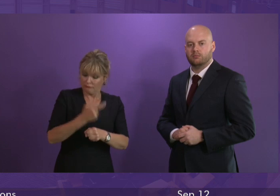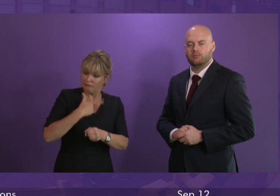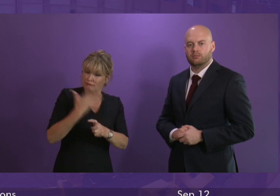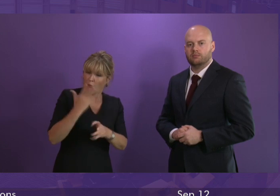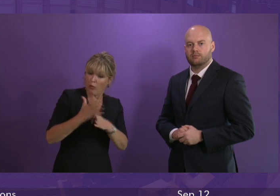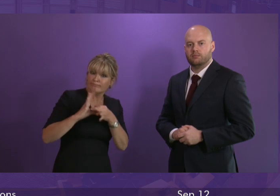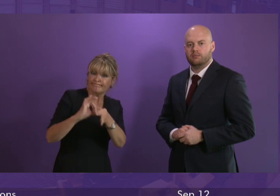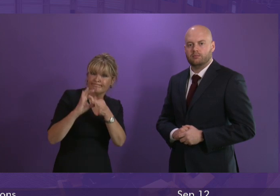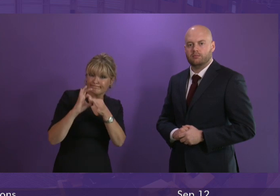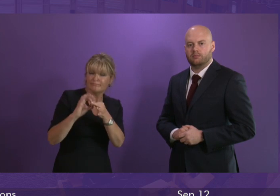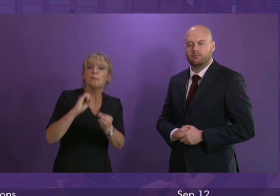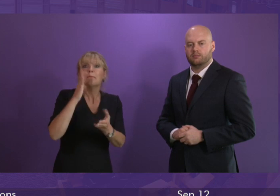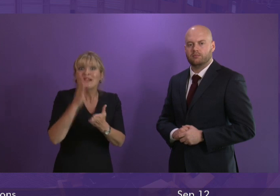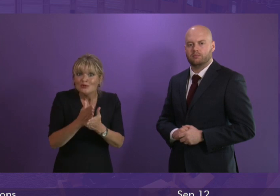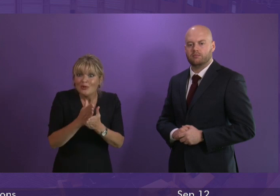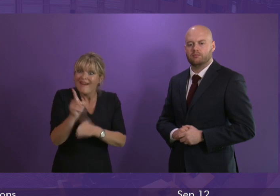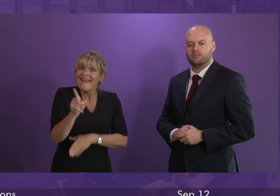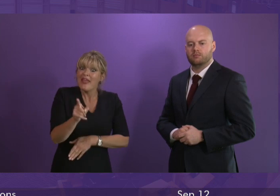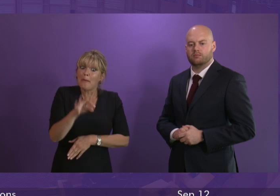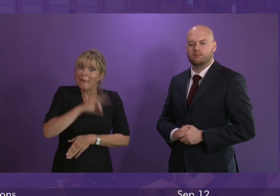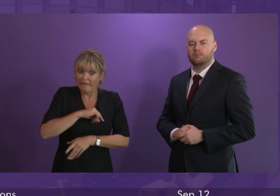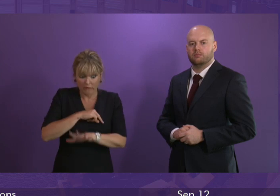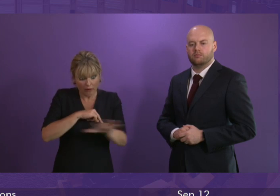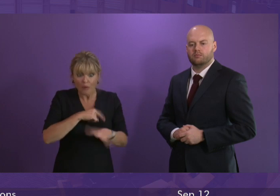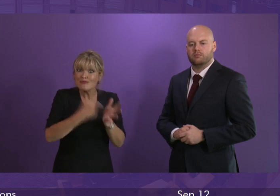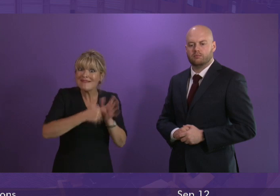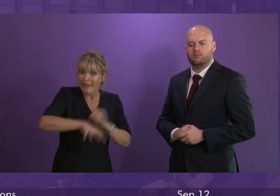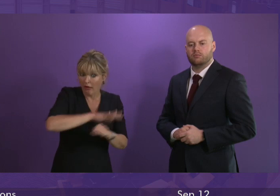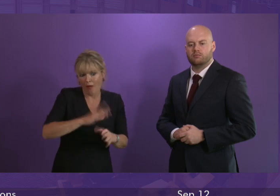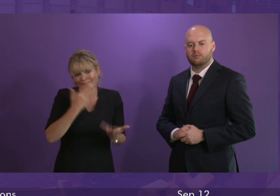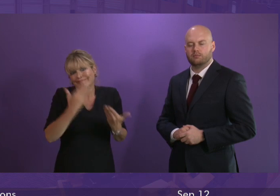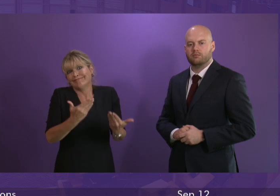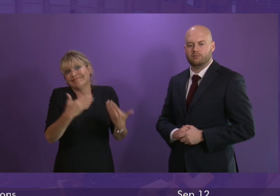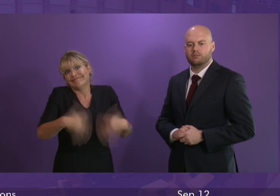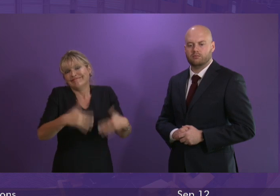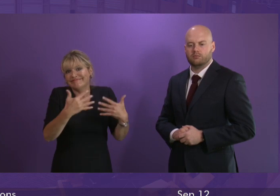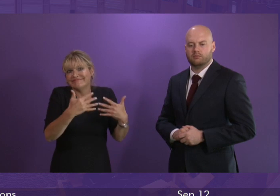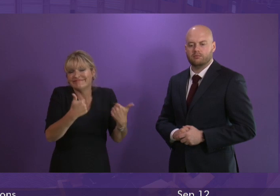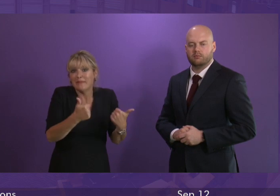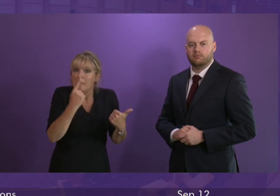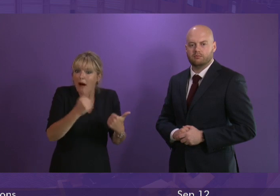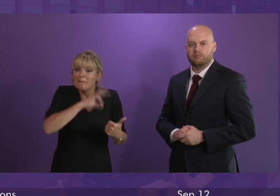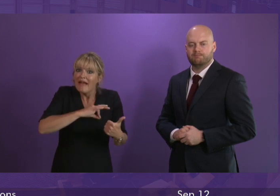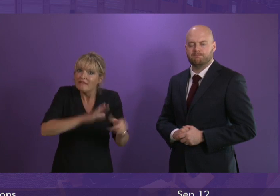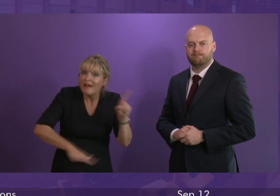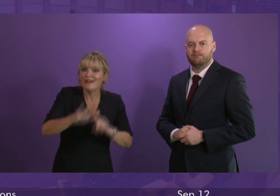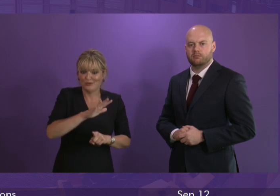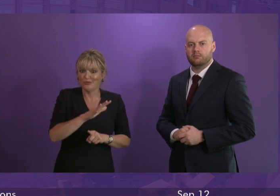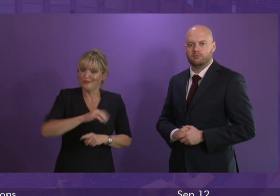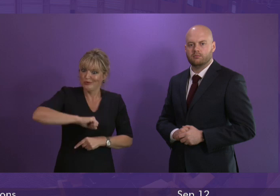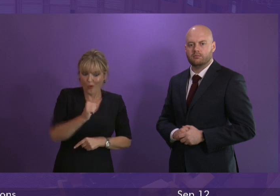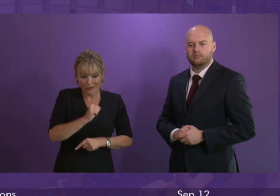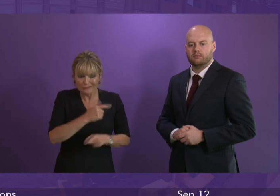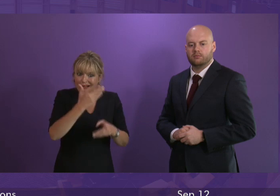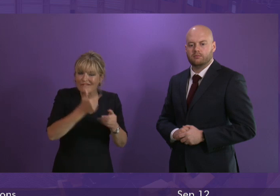with them now to make sure that the benefit not just to Resaith although that is obviously significant but the benefit to the whole Scottish supply chain is